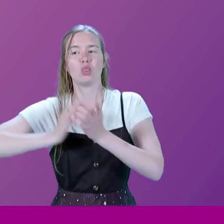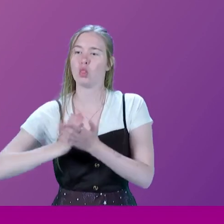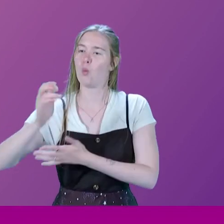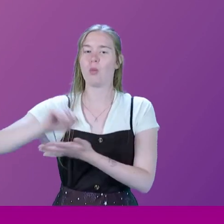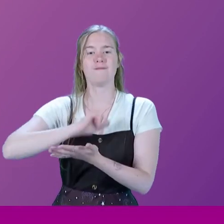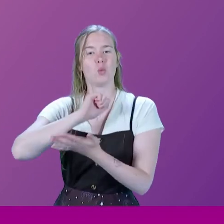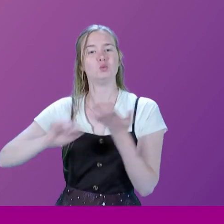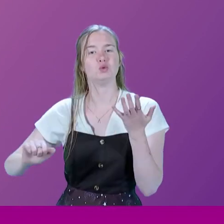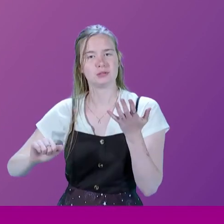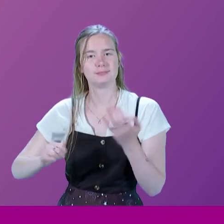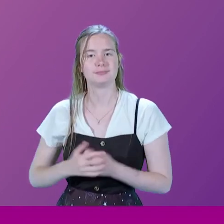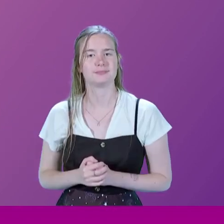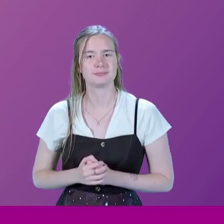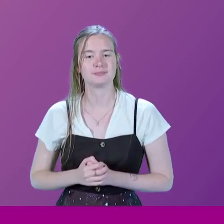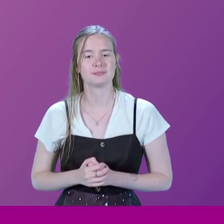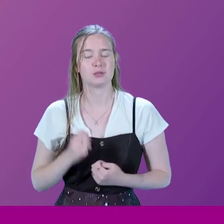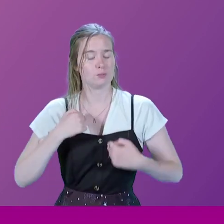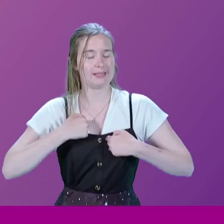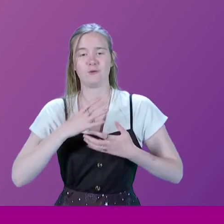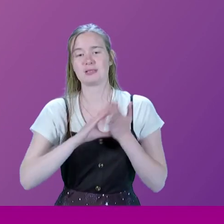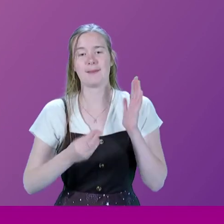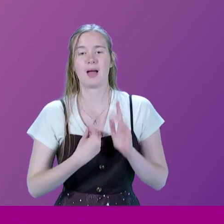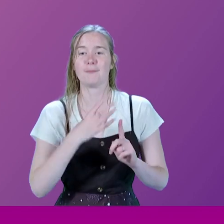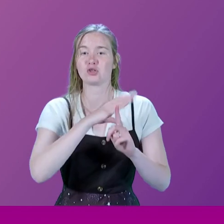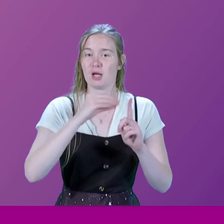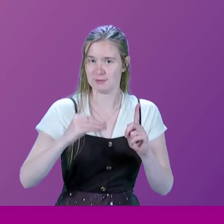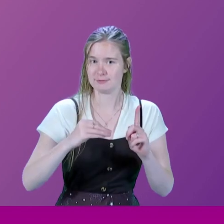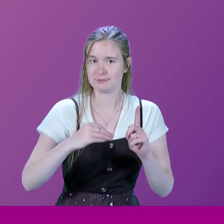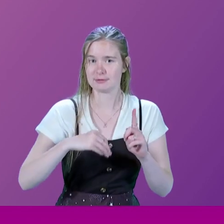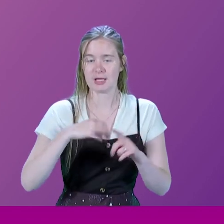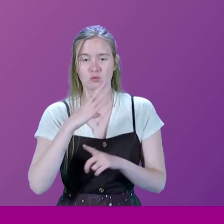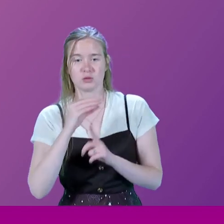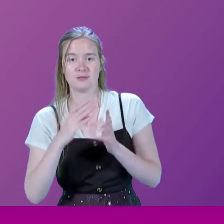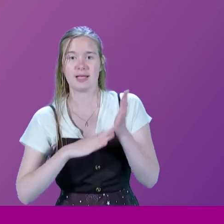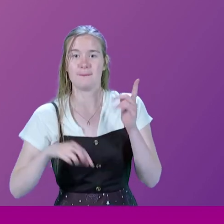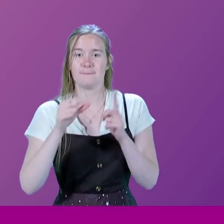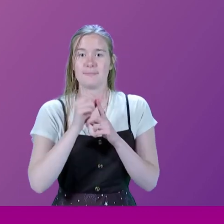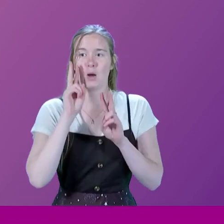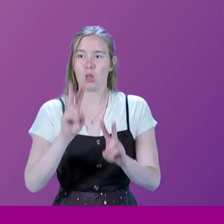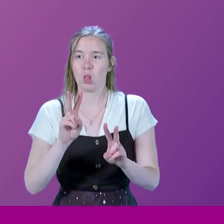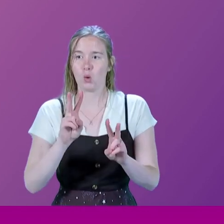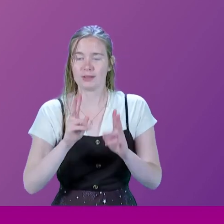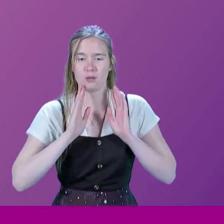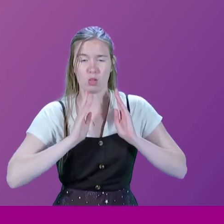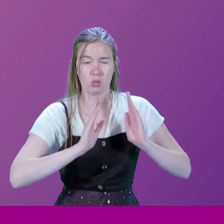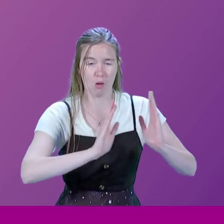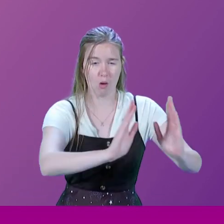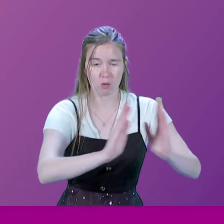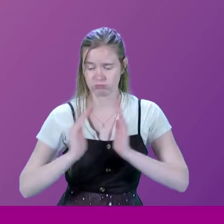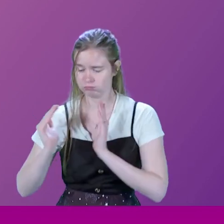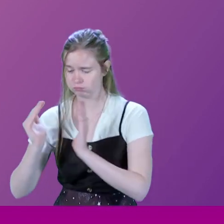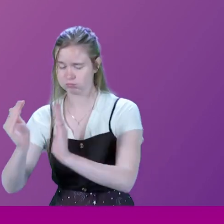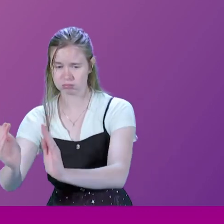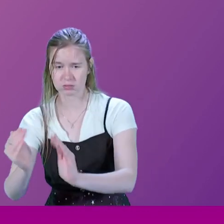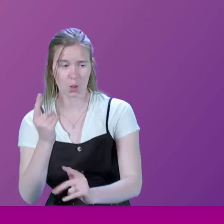So if I'm a conservative and it's a conservative minister, I look in the long oblong lobby